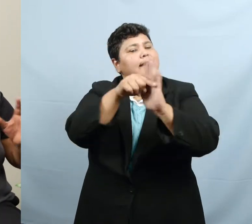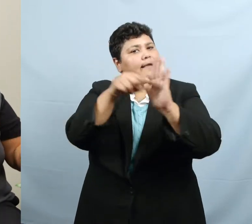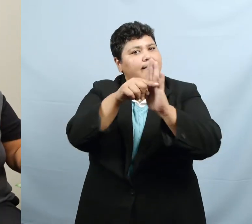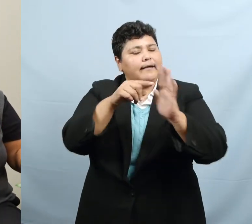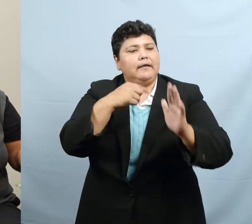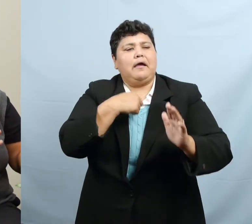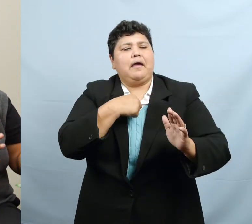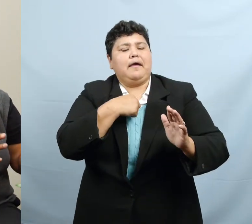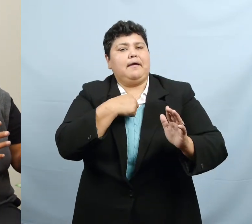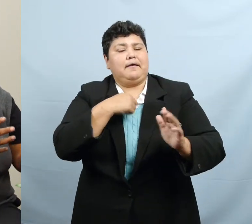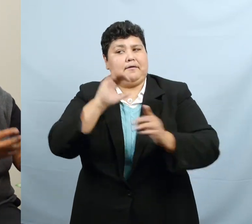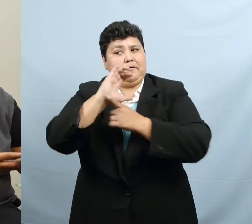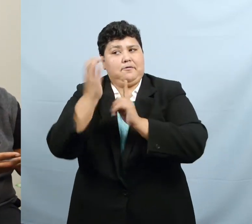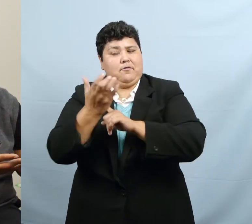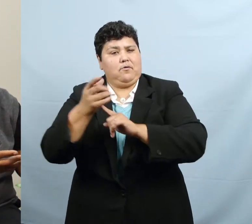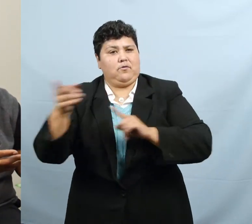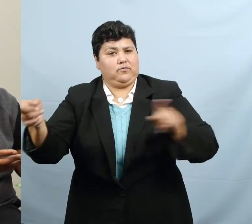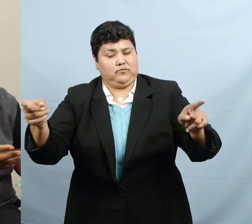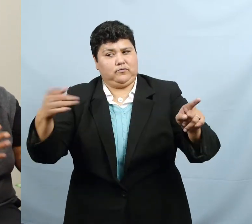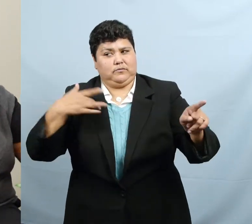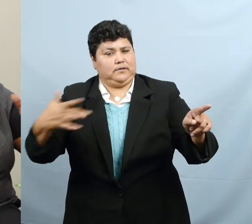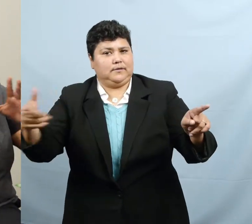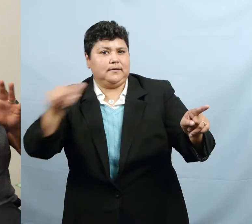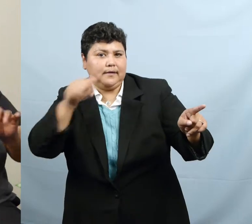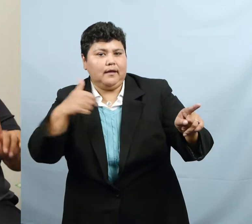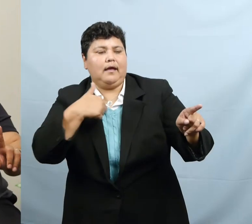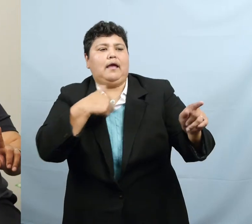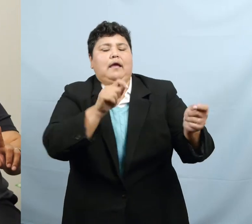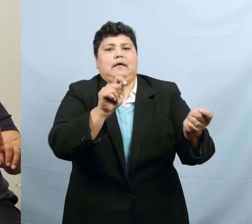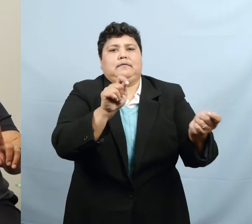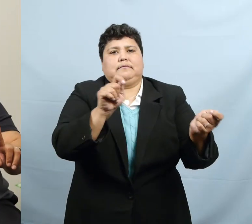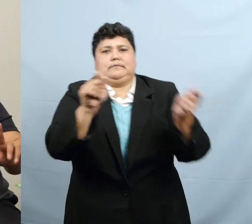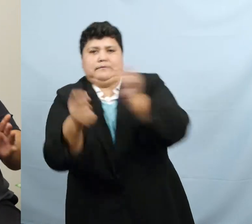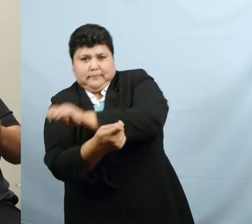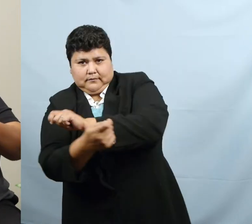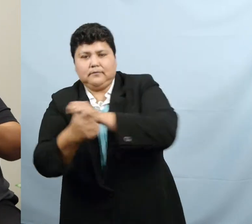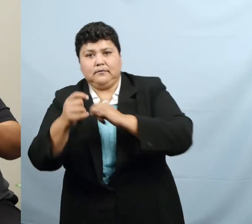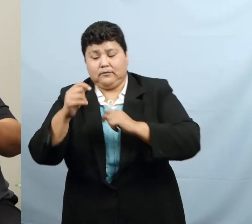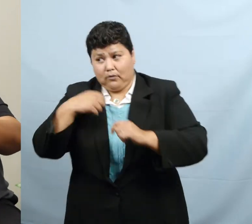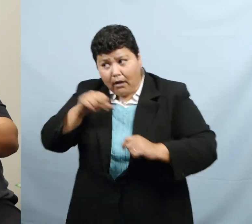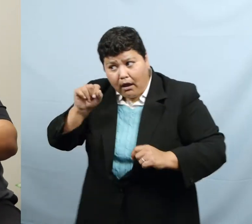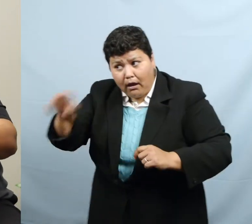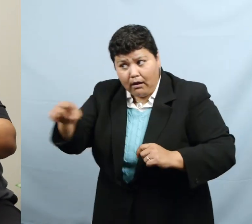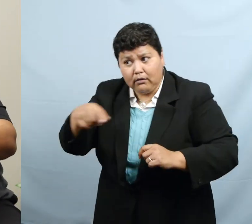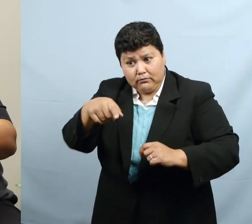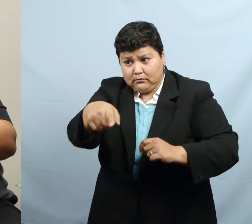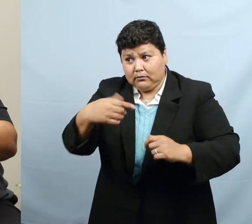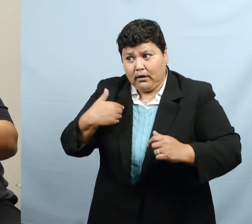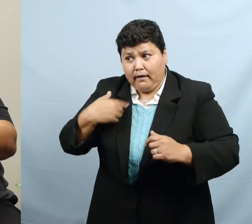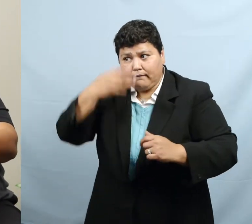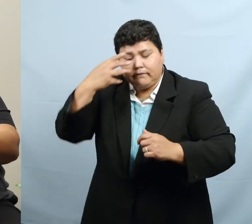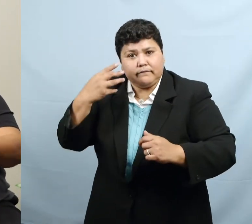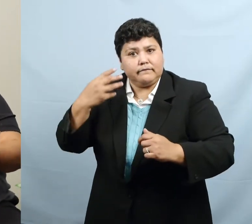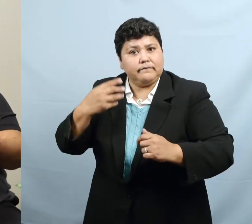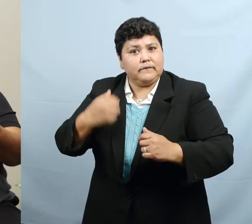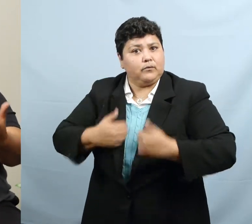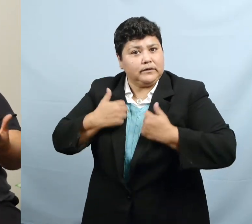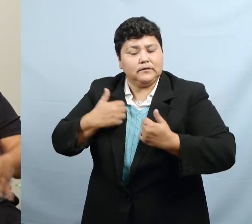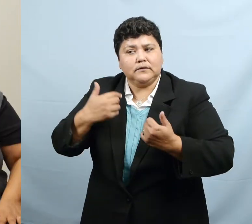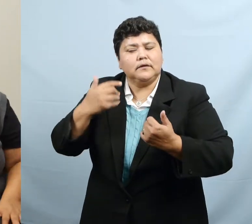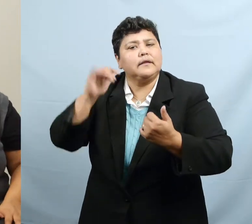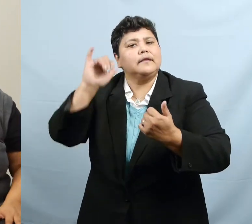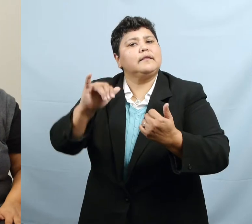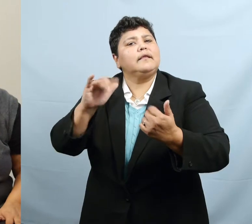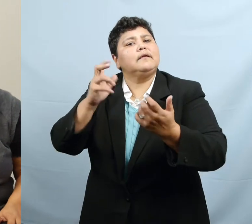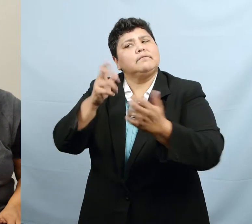the question and said, does he have residence? I shed a positive light, which is a tendency that is done in spoken languages